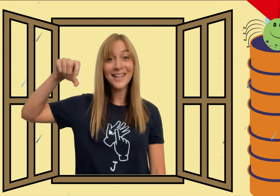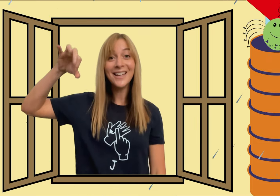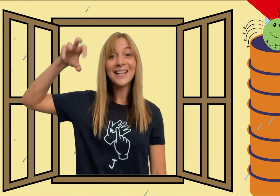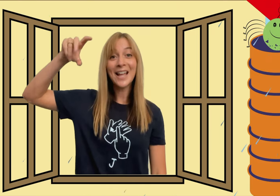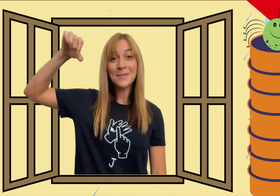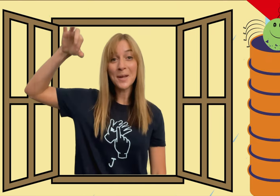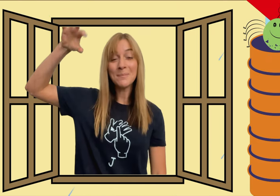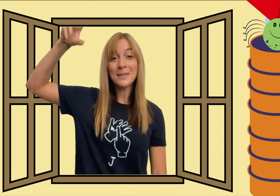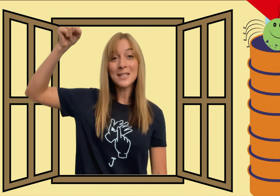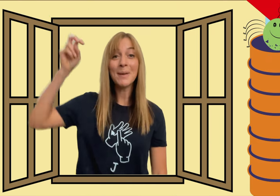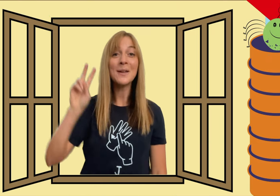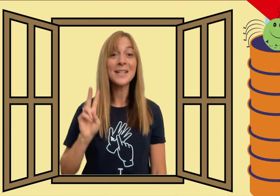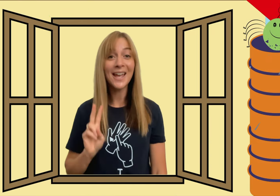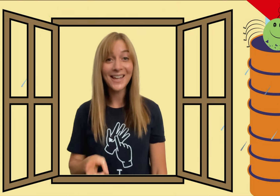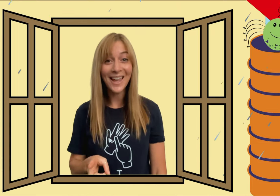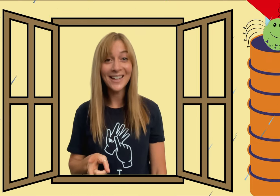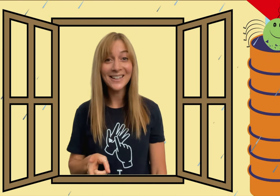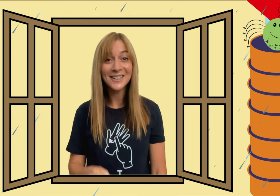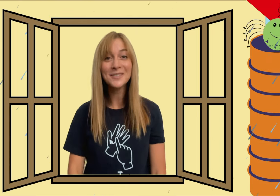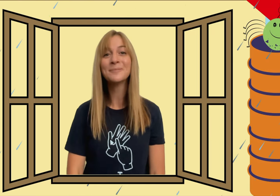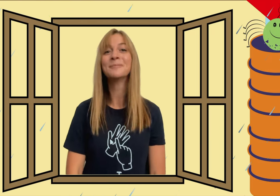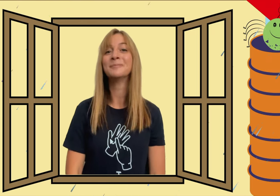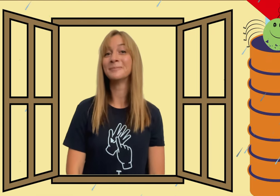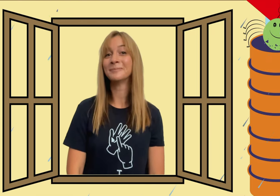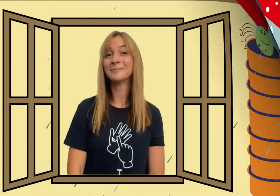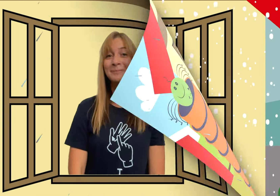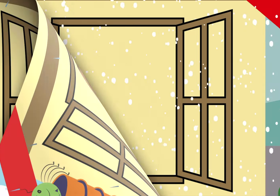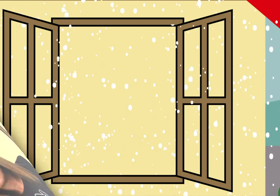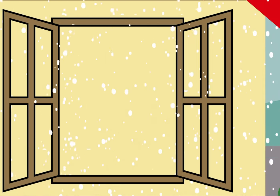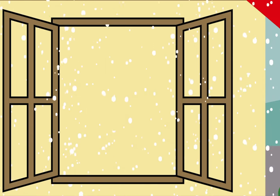Spider climbed up the spout again